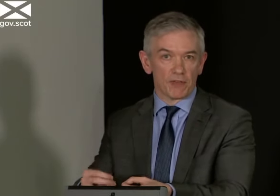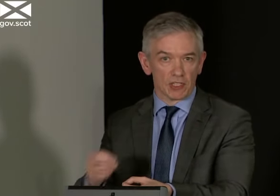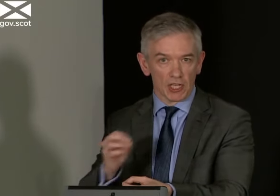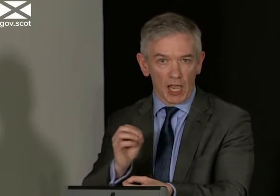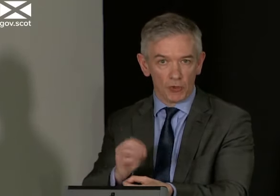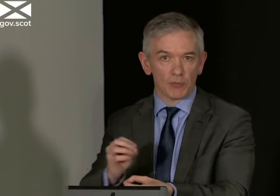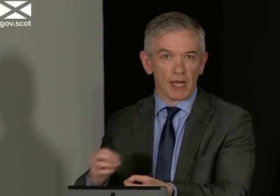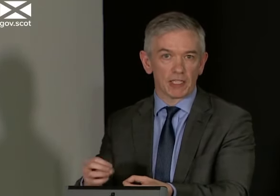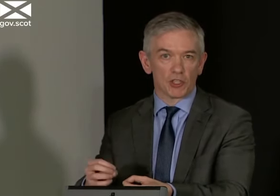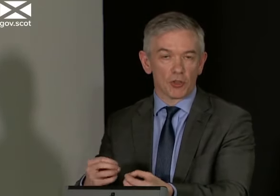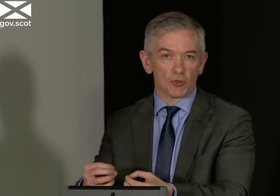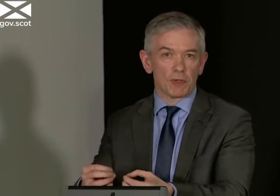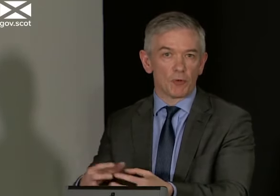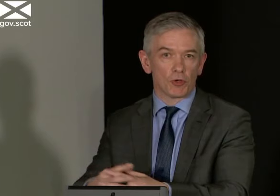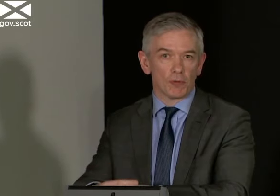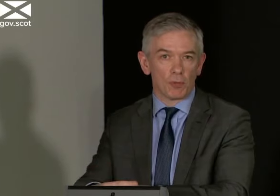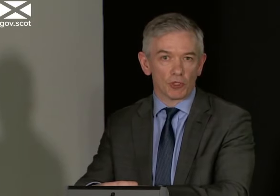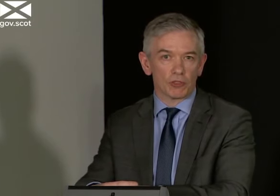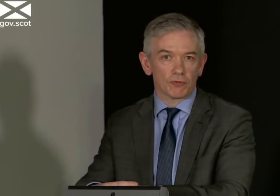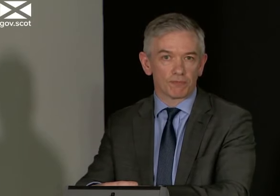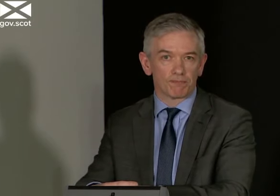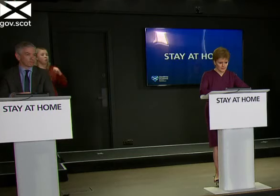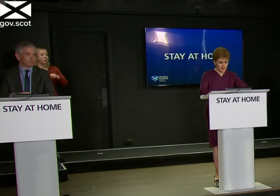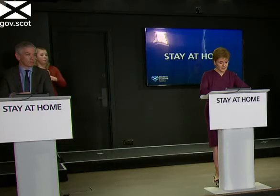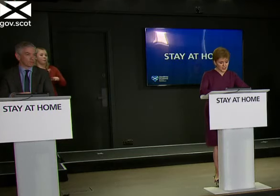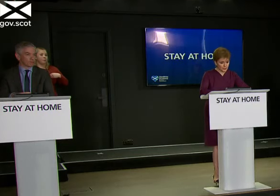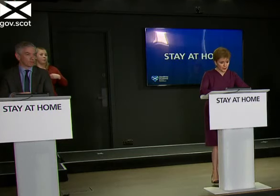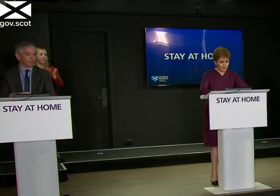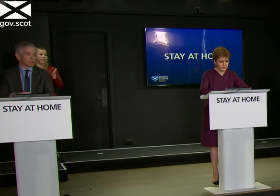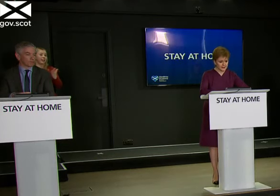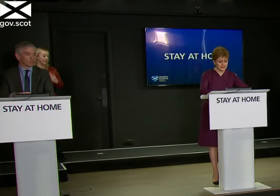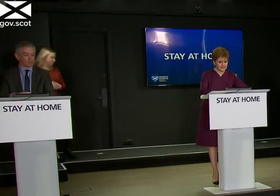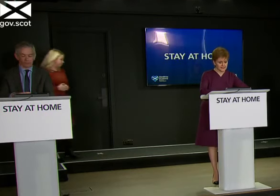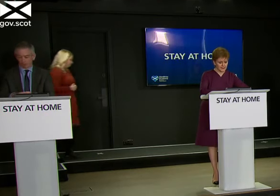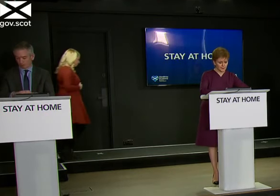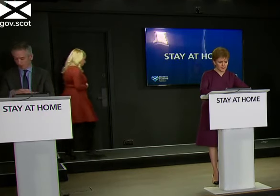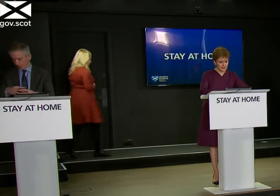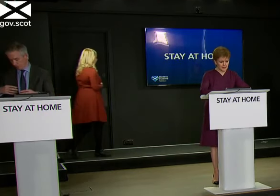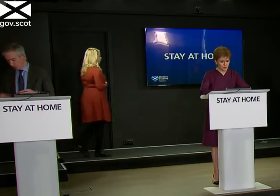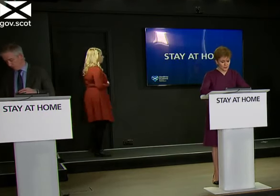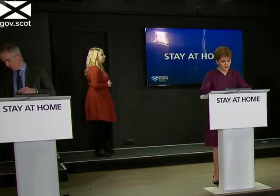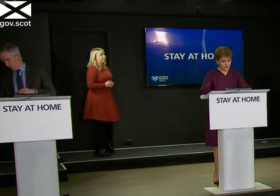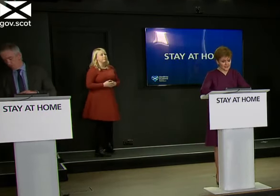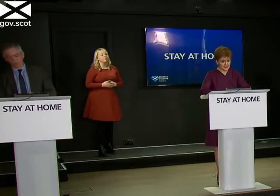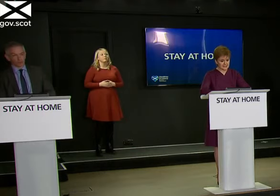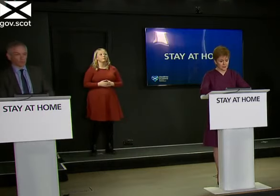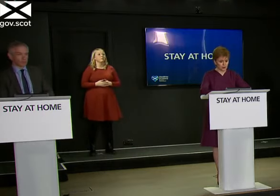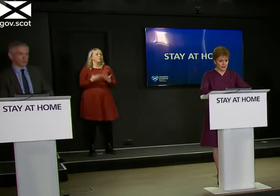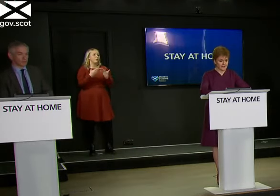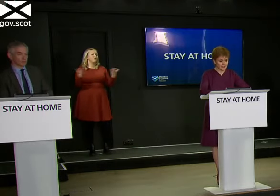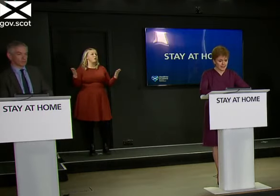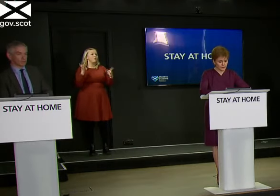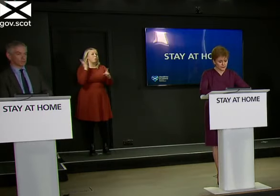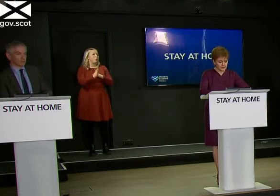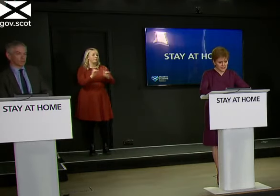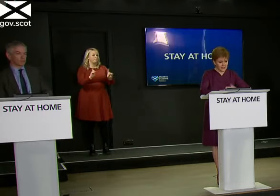about this evidence and how to manage those people who come positive. I mean, general point I would make is whether it's on testing or